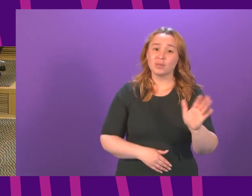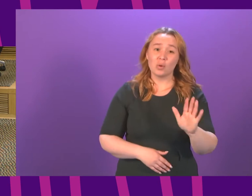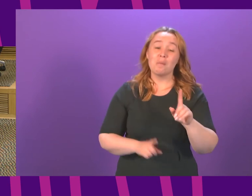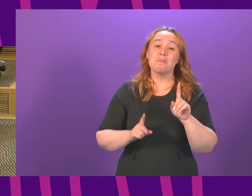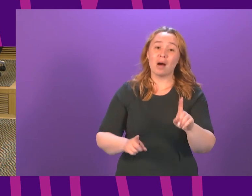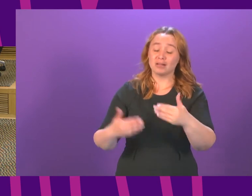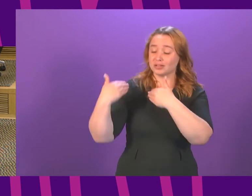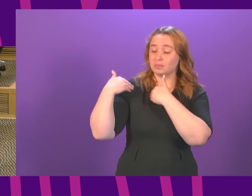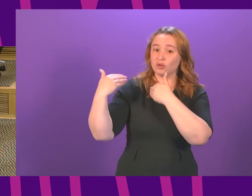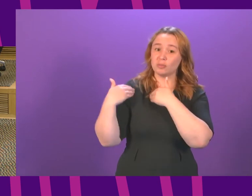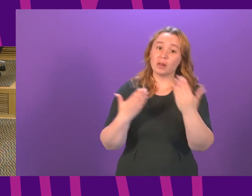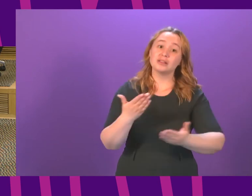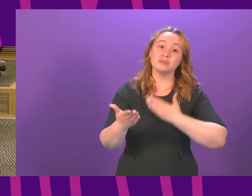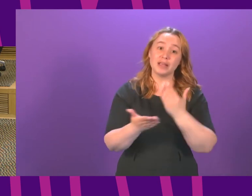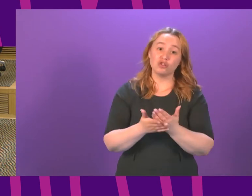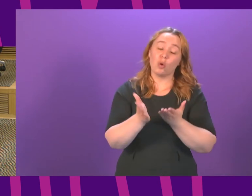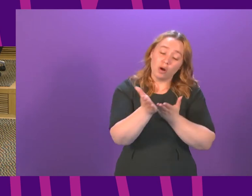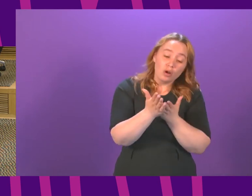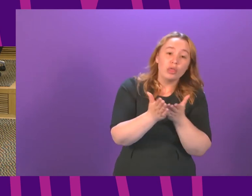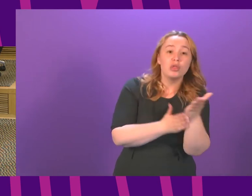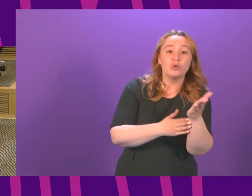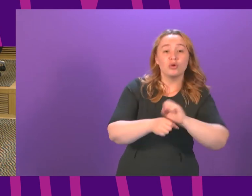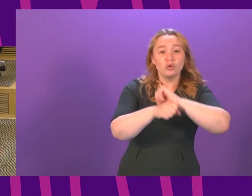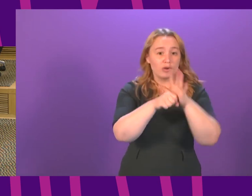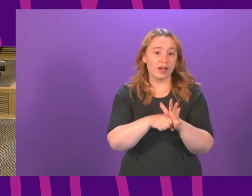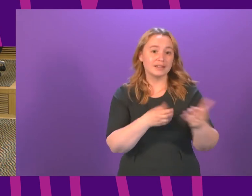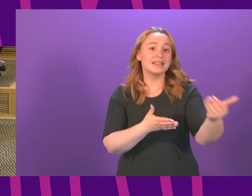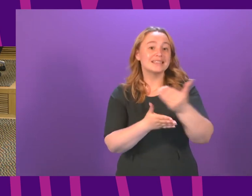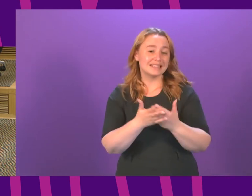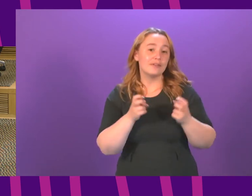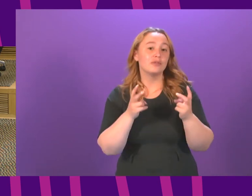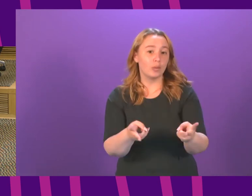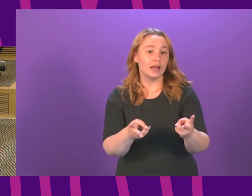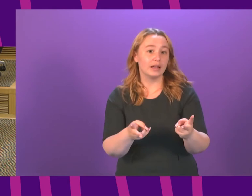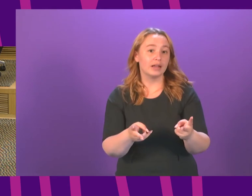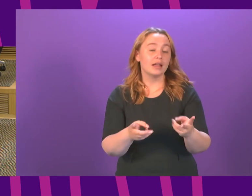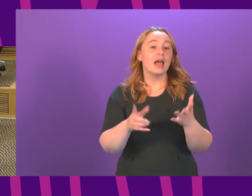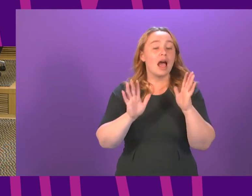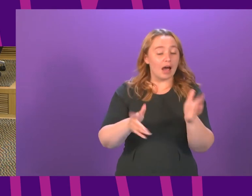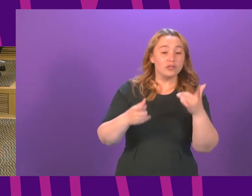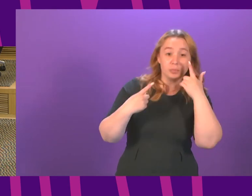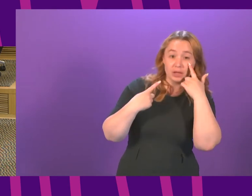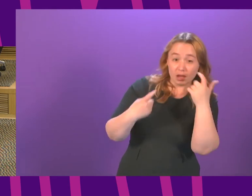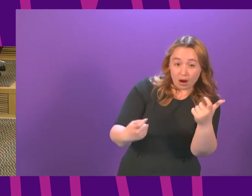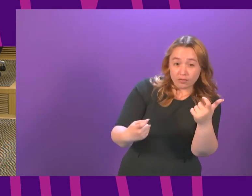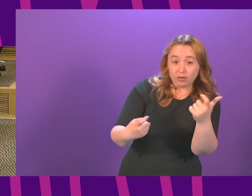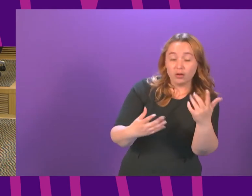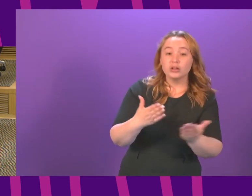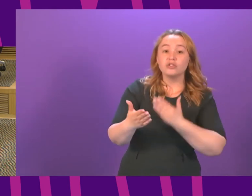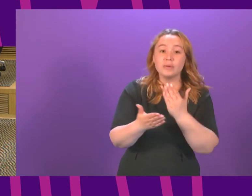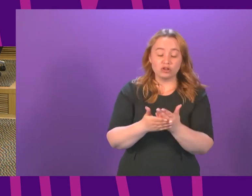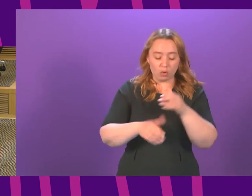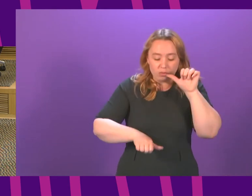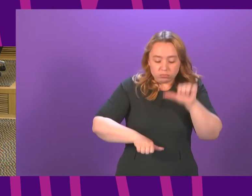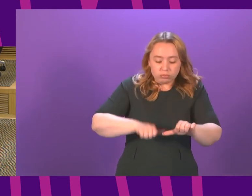a duty to continue to navigate us through this safely where necessary cautiously so that we can keep our